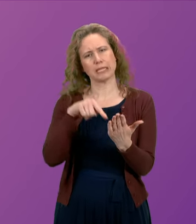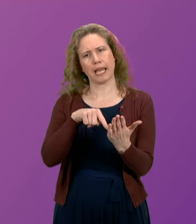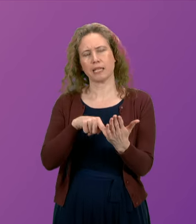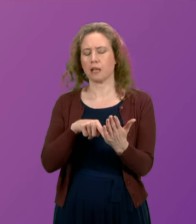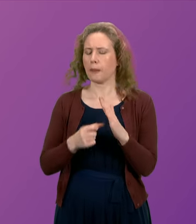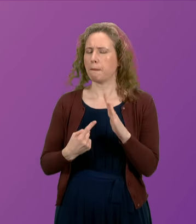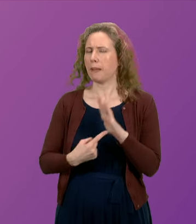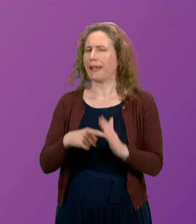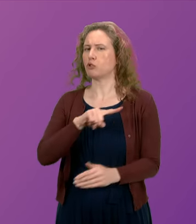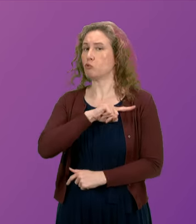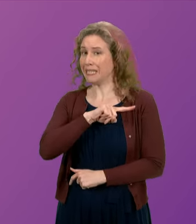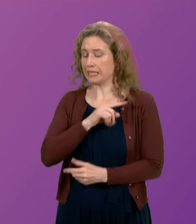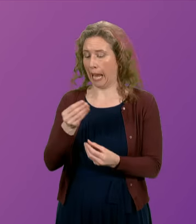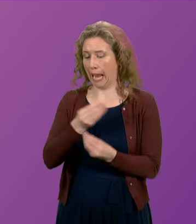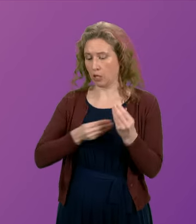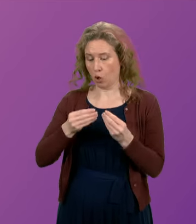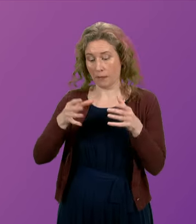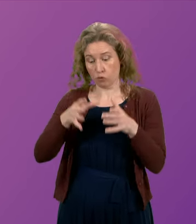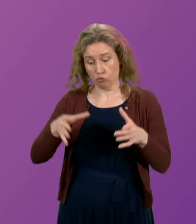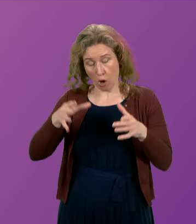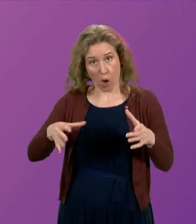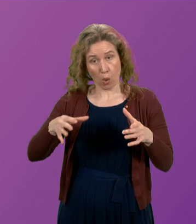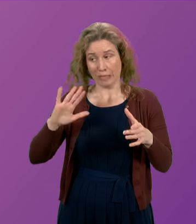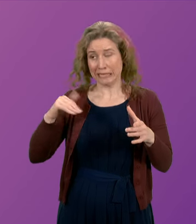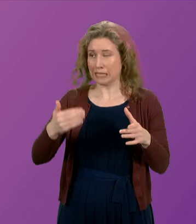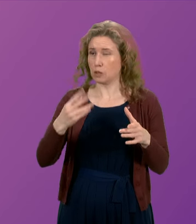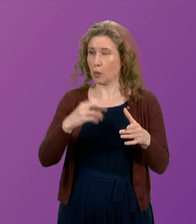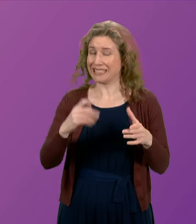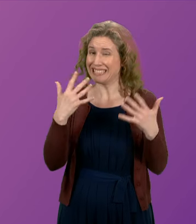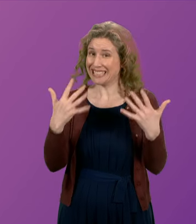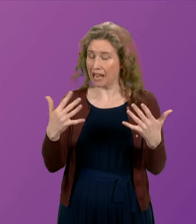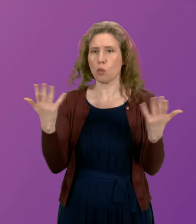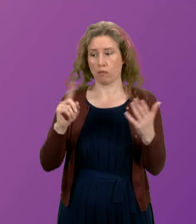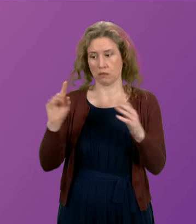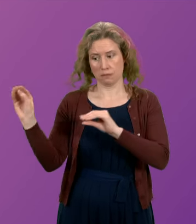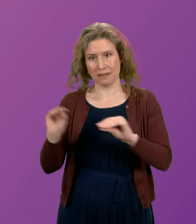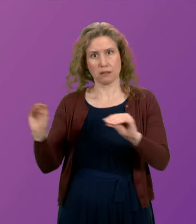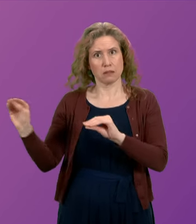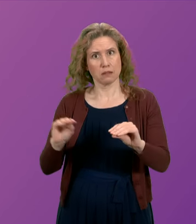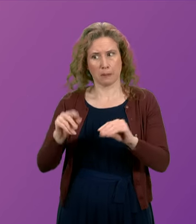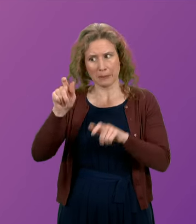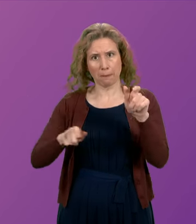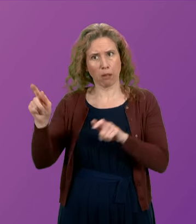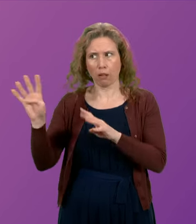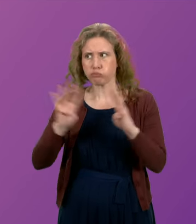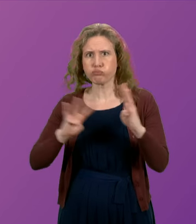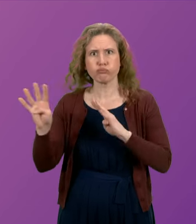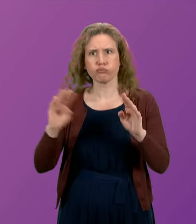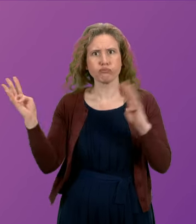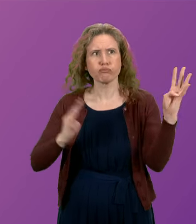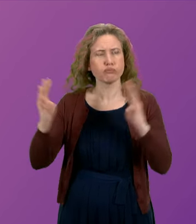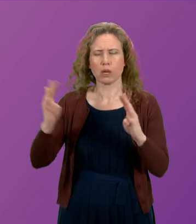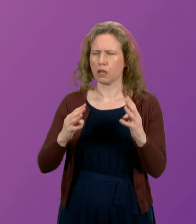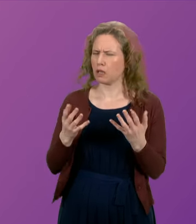driver of economic growth in the UK since 2010 has been immigration. Can the First Minister outline how the